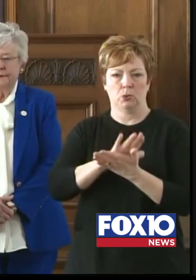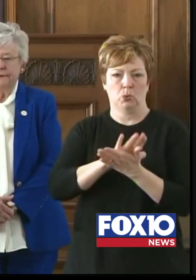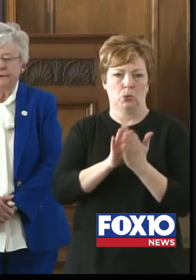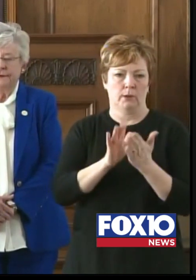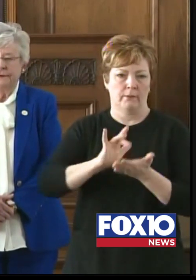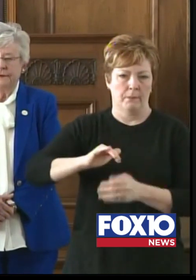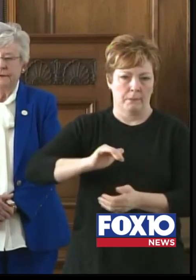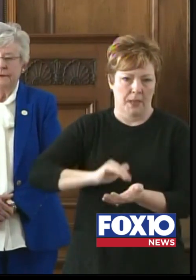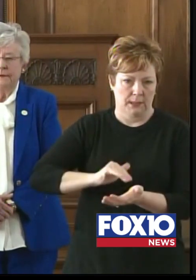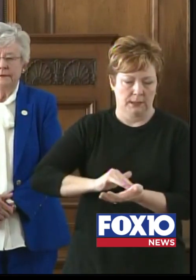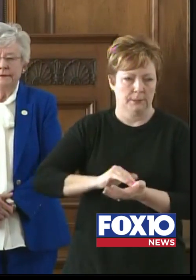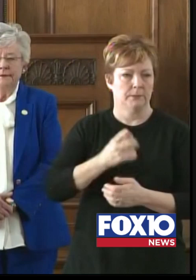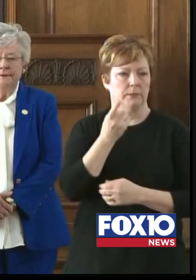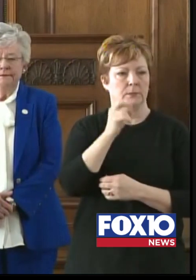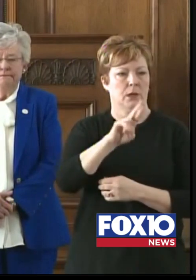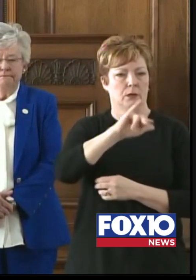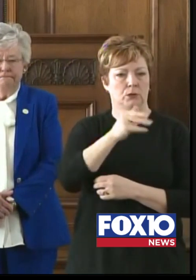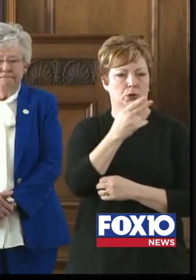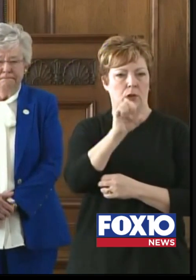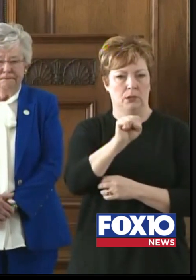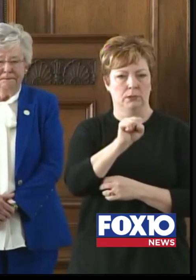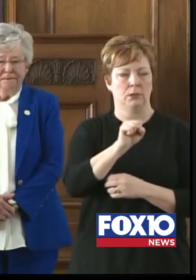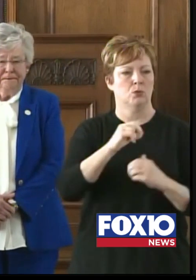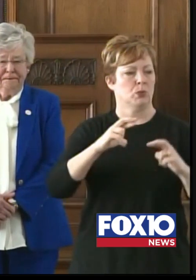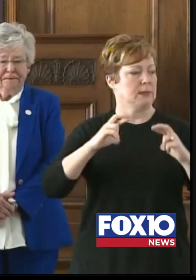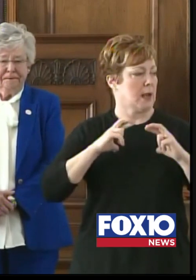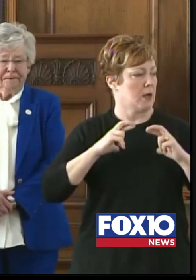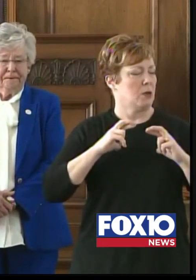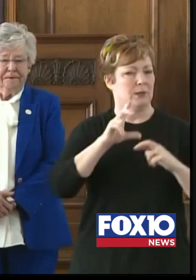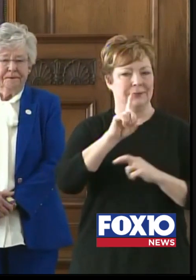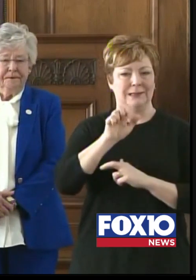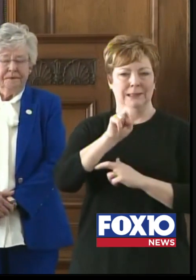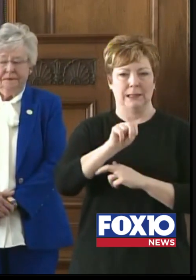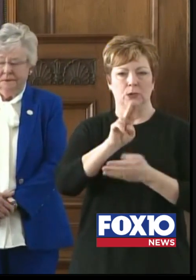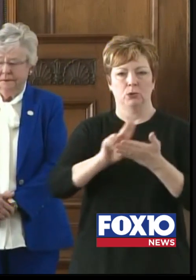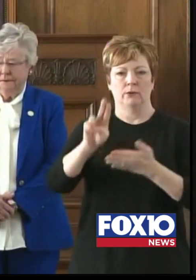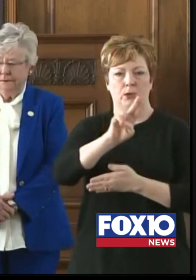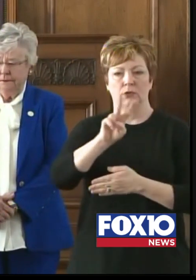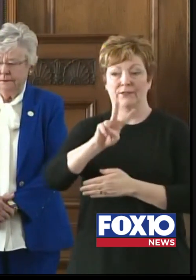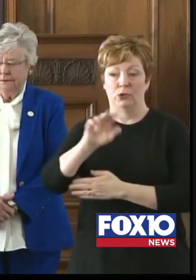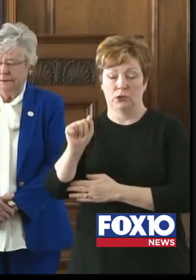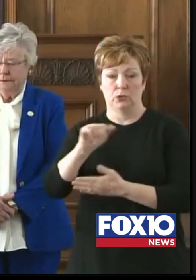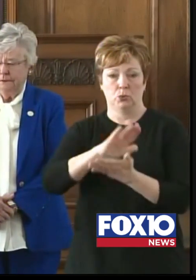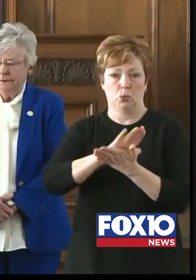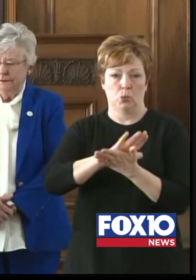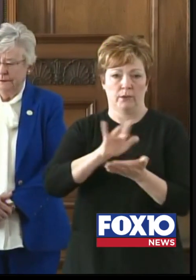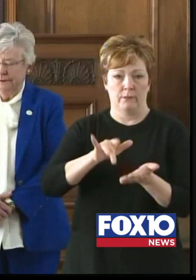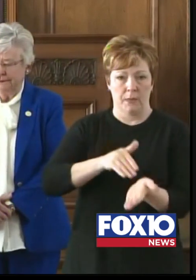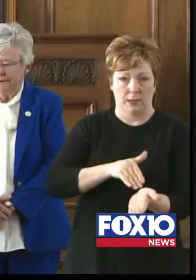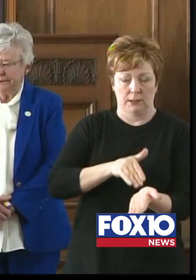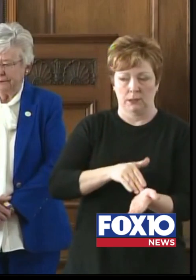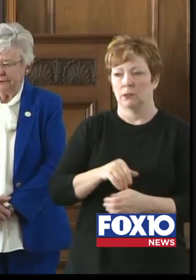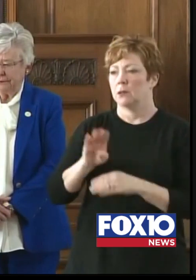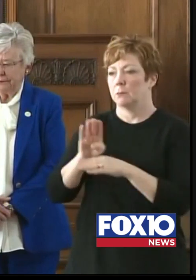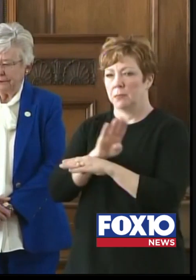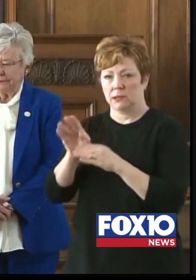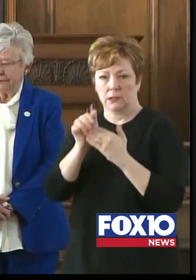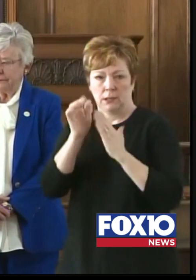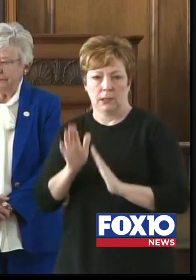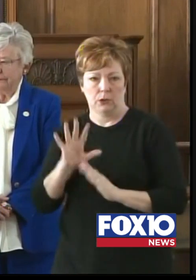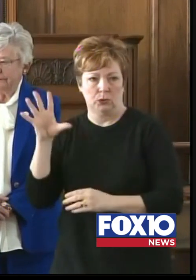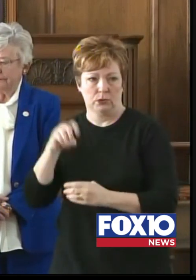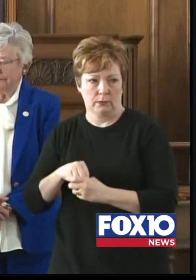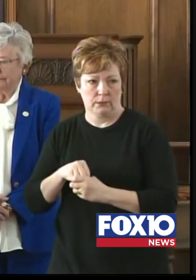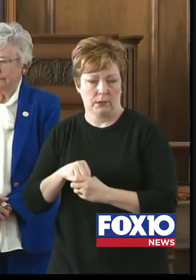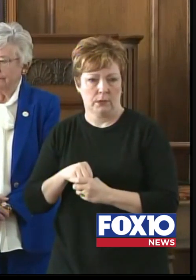Dunlop Johns is the retired dean of the University of Virginia School of Medicine. We have business leaders that were part of this committee,